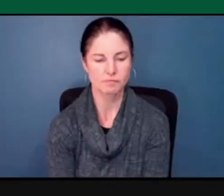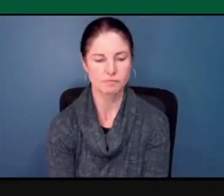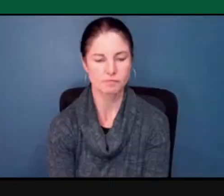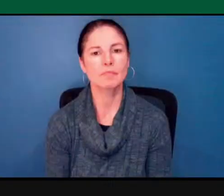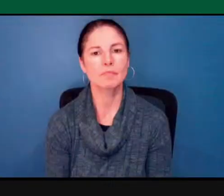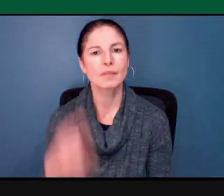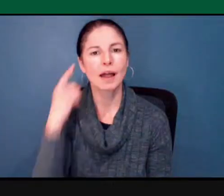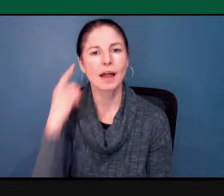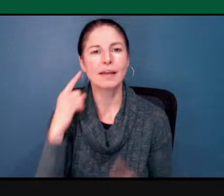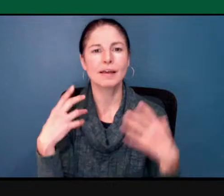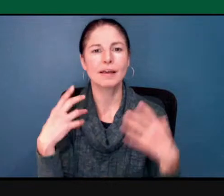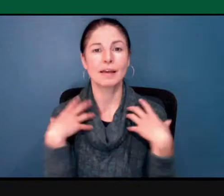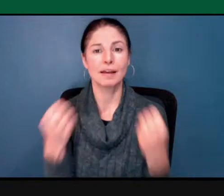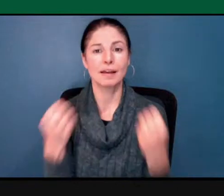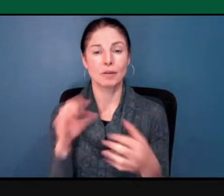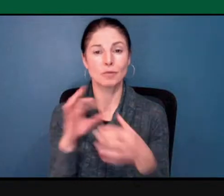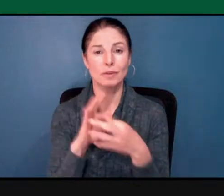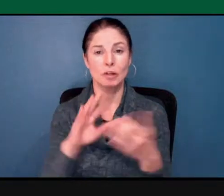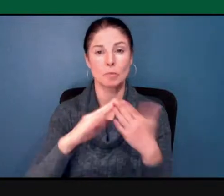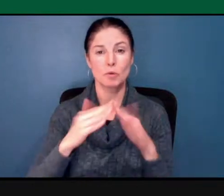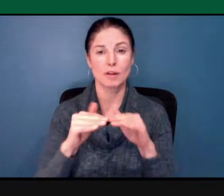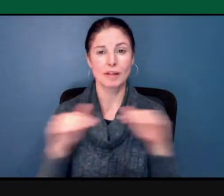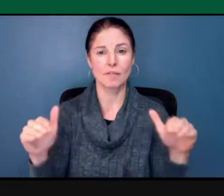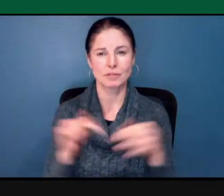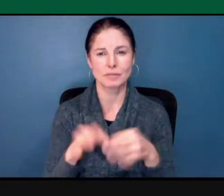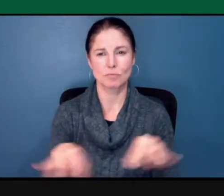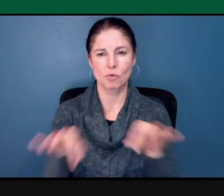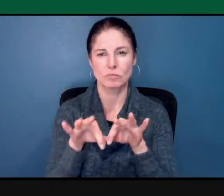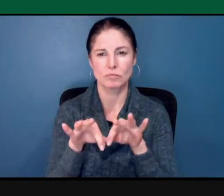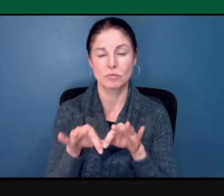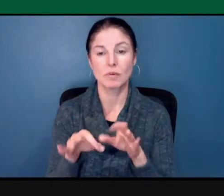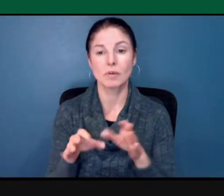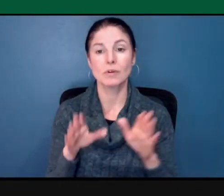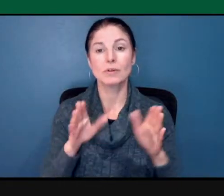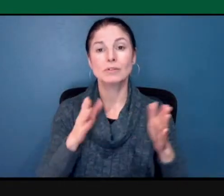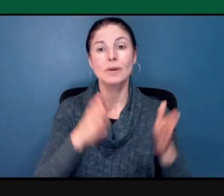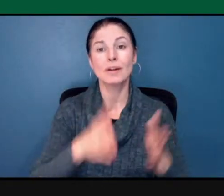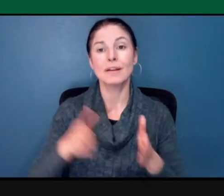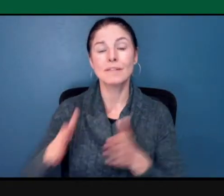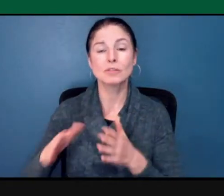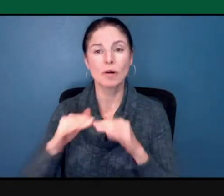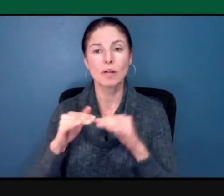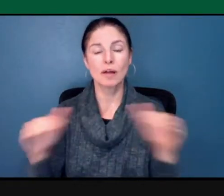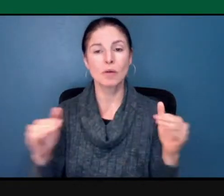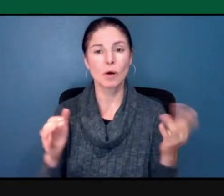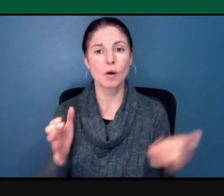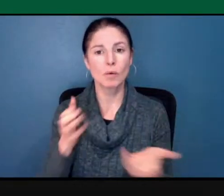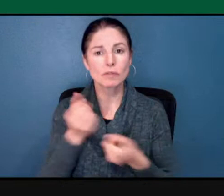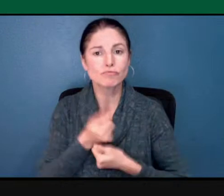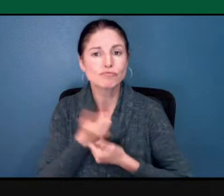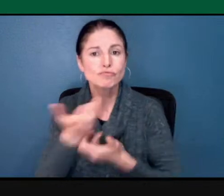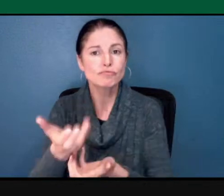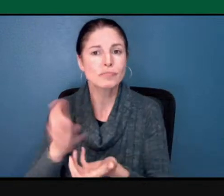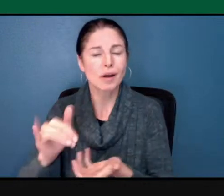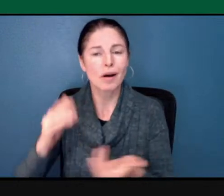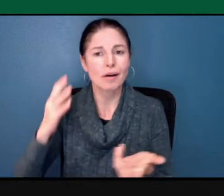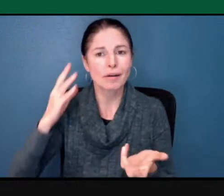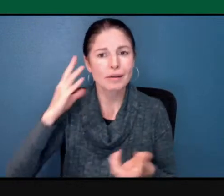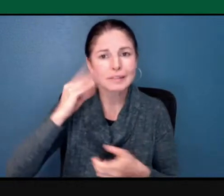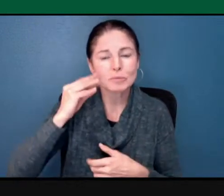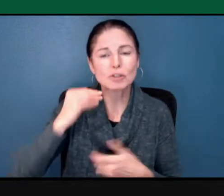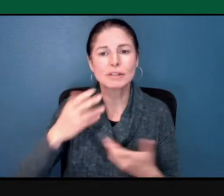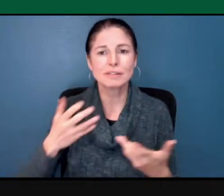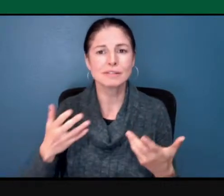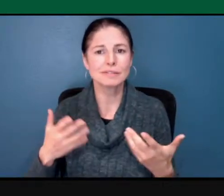level is very important. So at the individual level, we can share experiences and our voices and our lived experiences and all of those important.